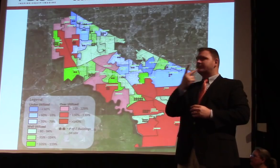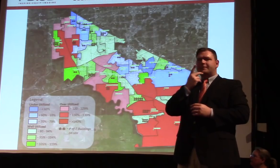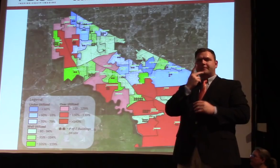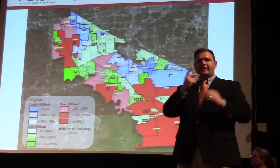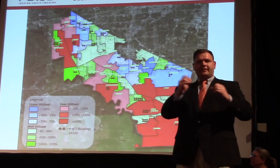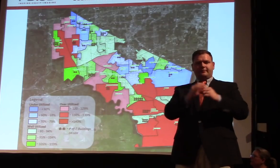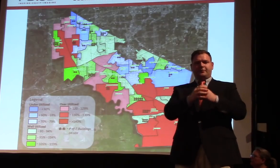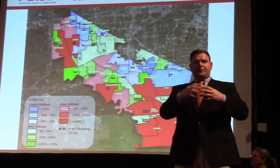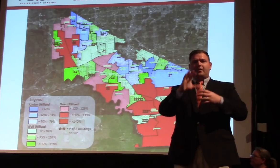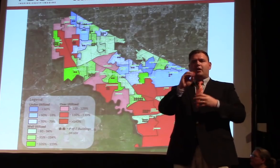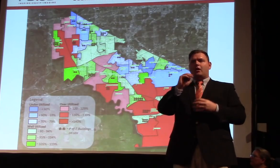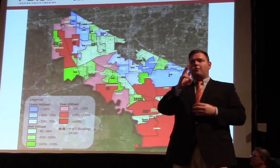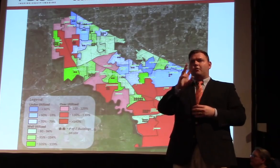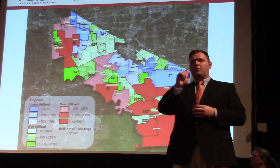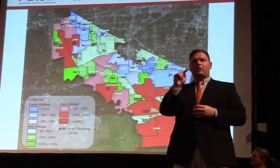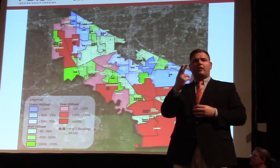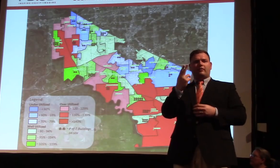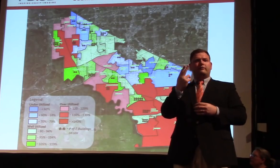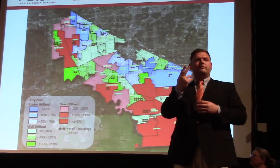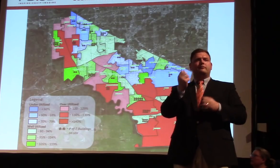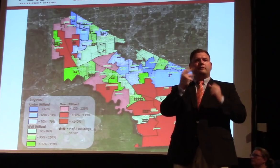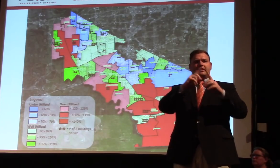Commonwealth and Elkins area.